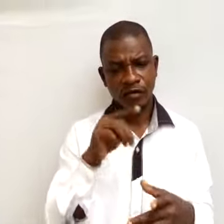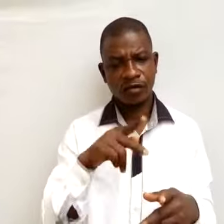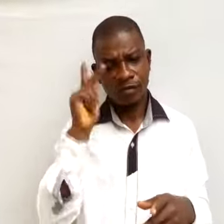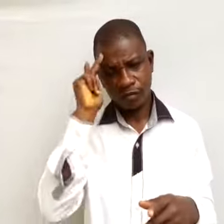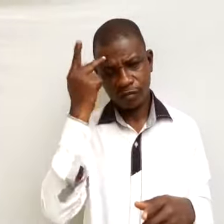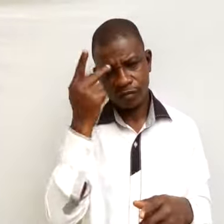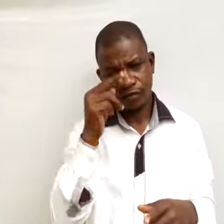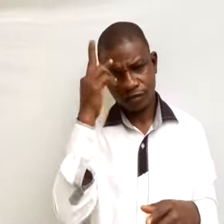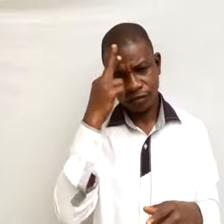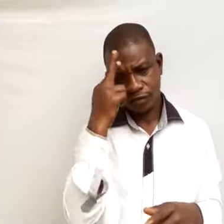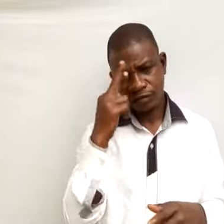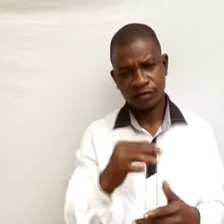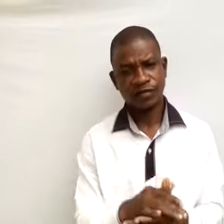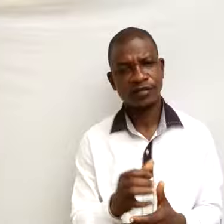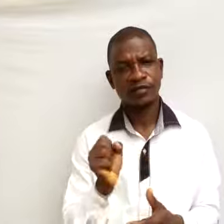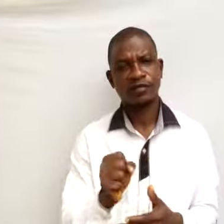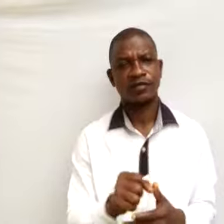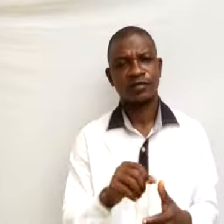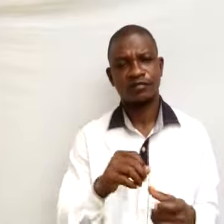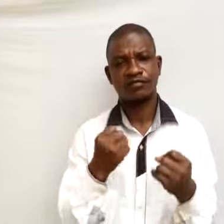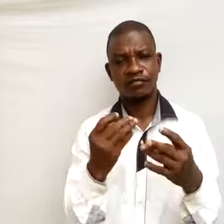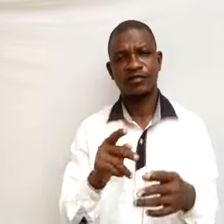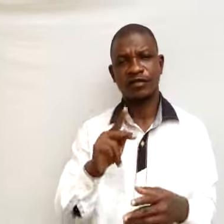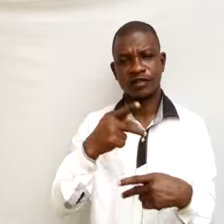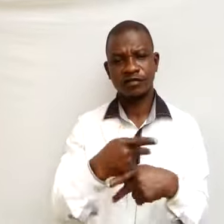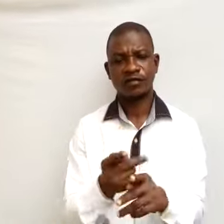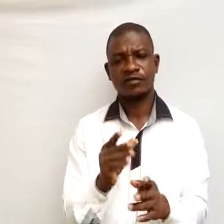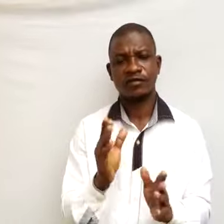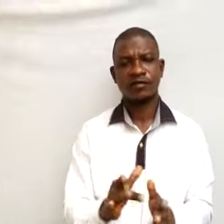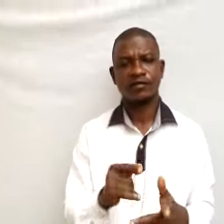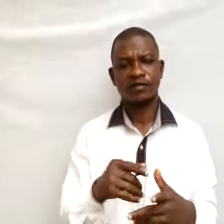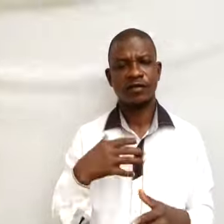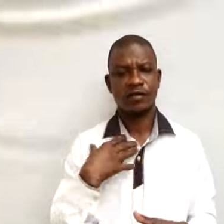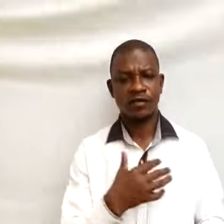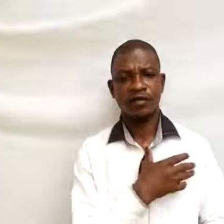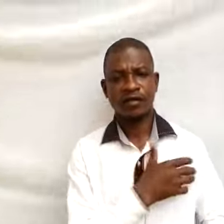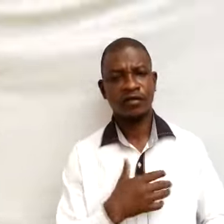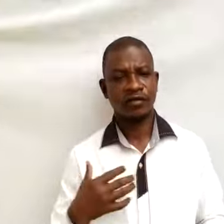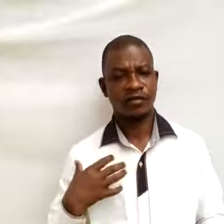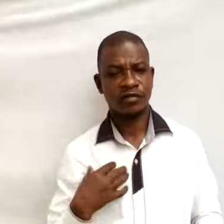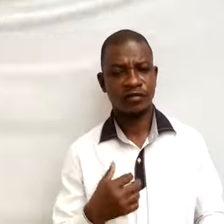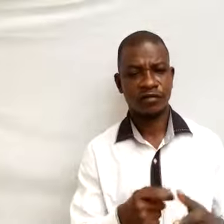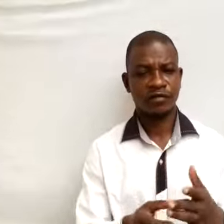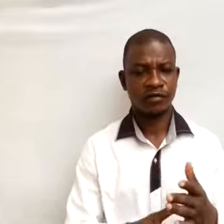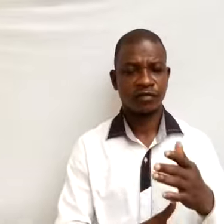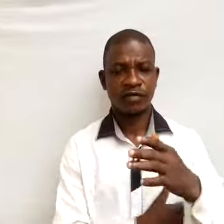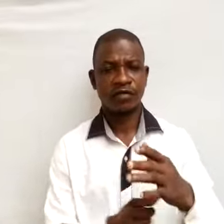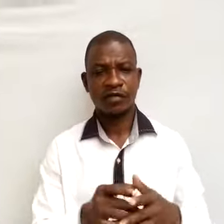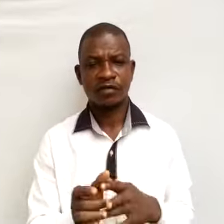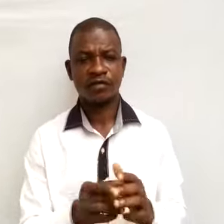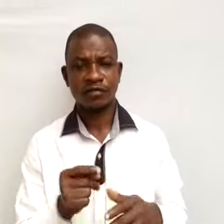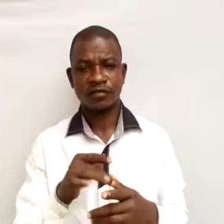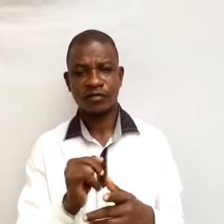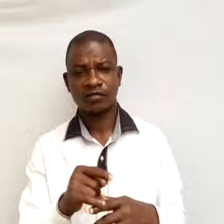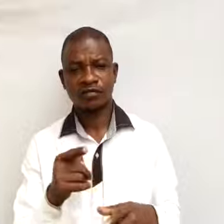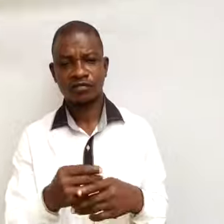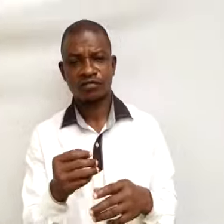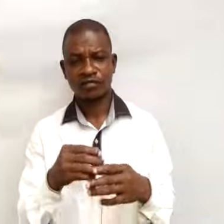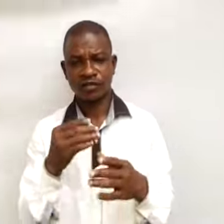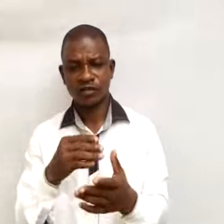reasons. Many producers prefer their industries to be set up in an area where